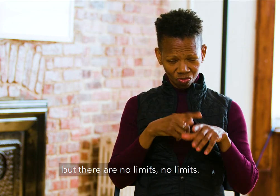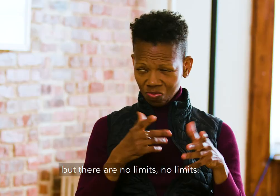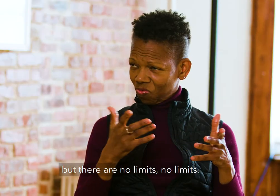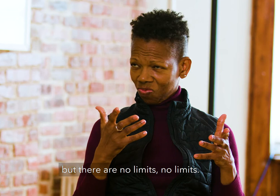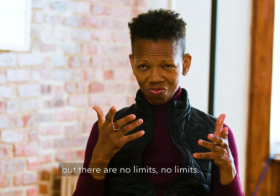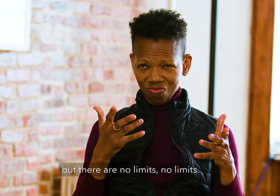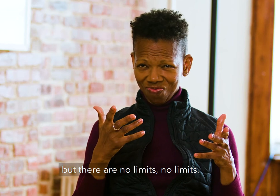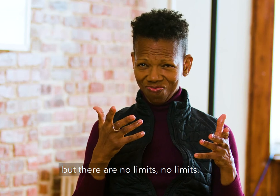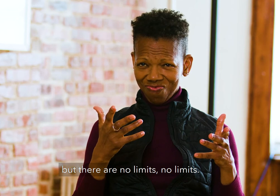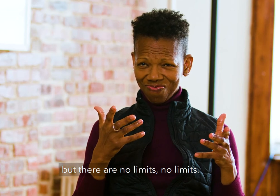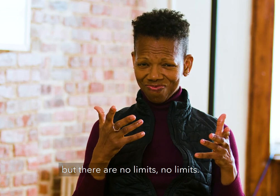But there are no limits.